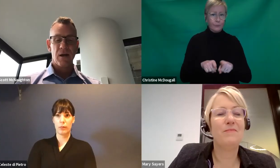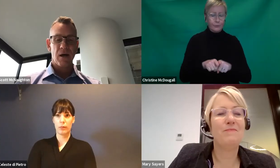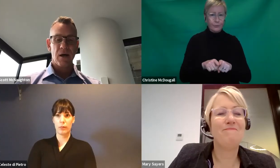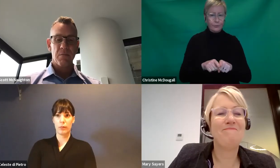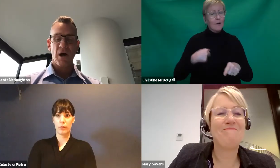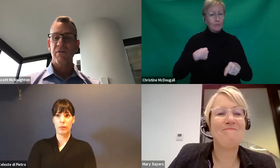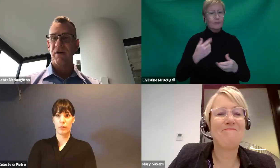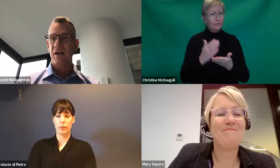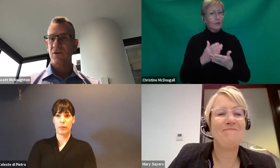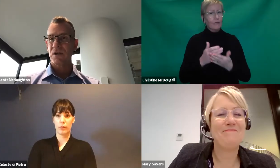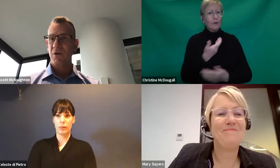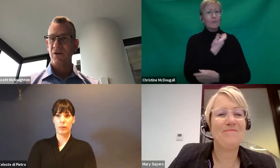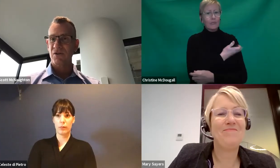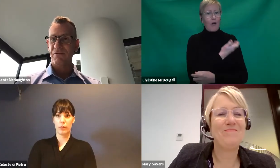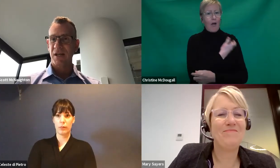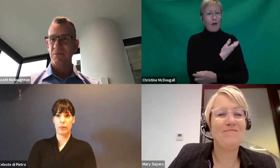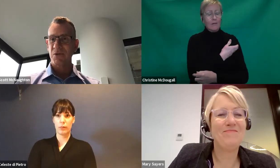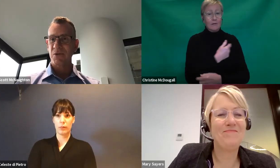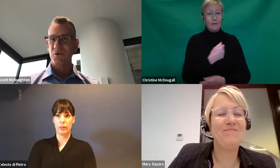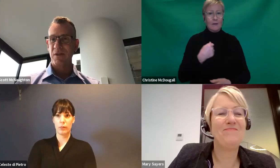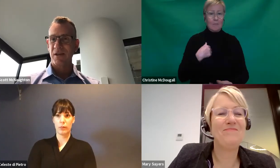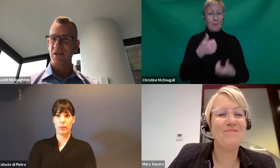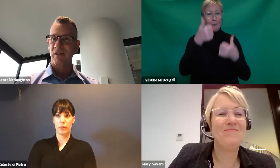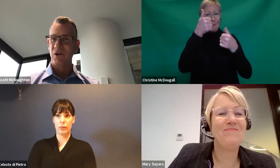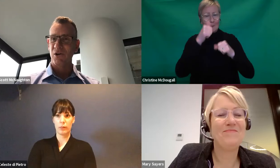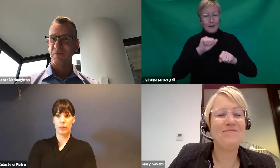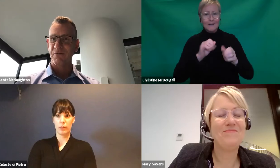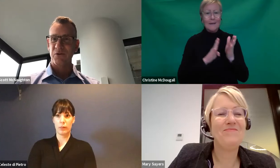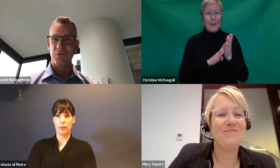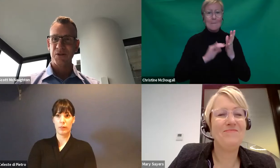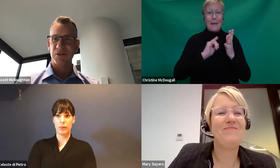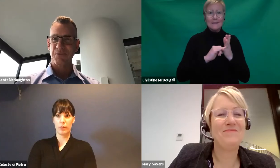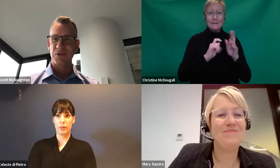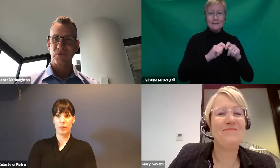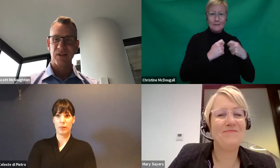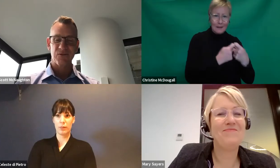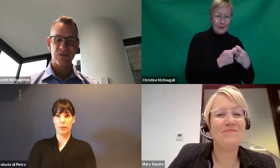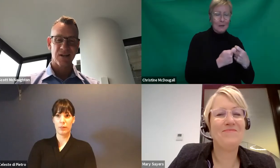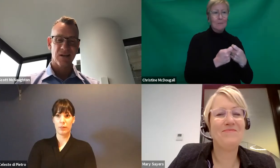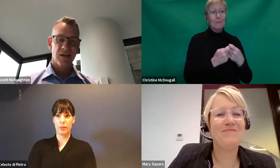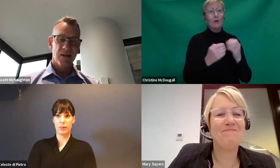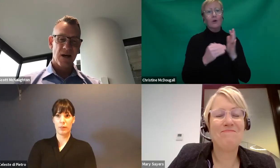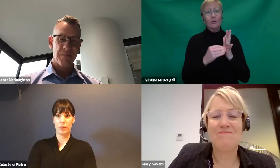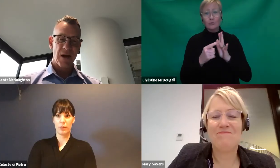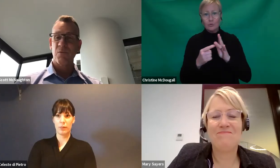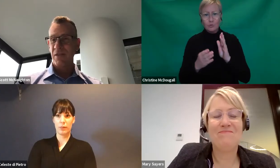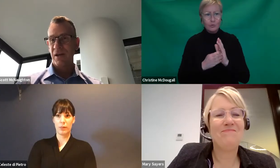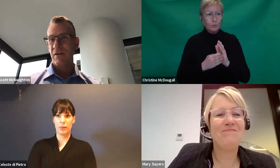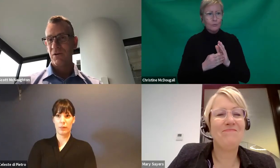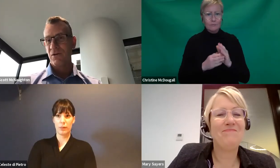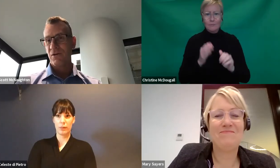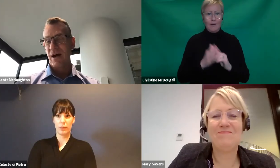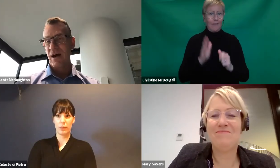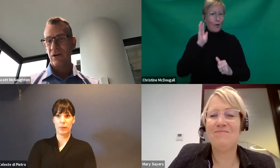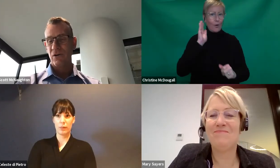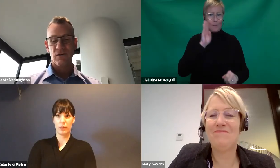quite au fait at using Microsoft Teams and Zoom and things I've never heard of before, which is, which is really interesting. And the one thing